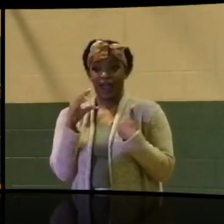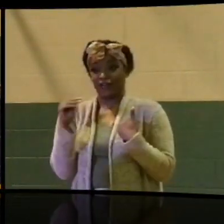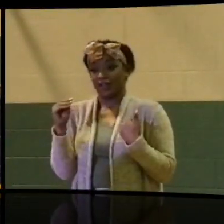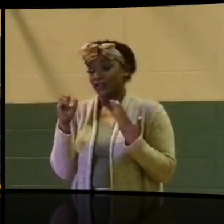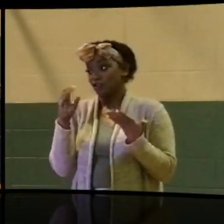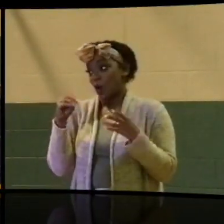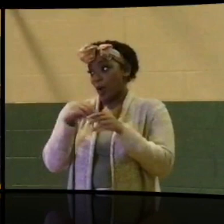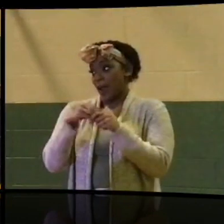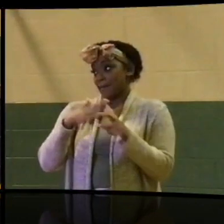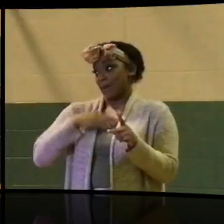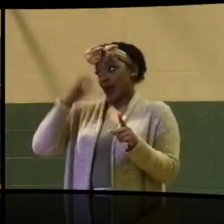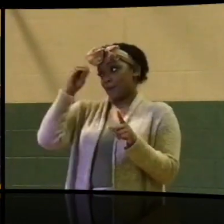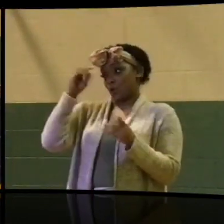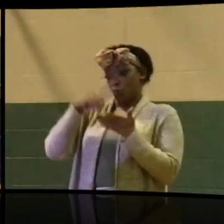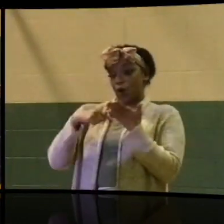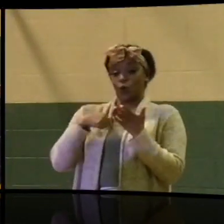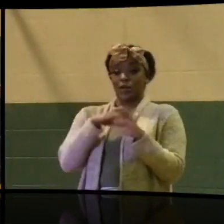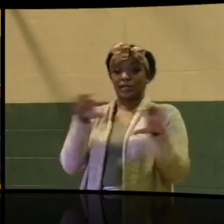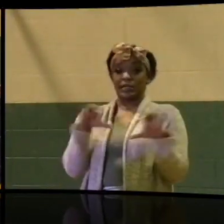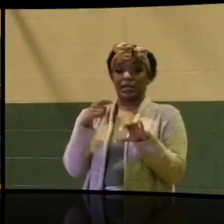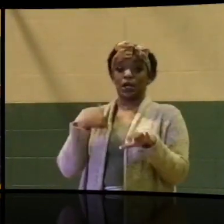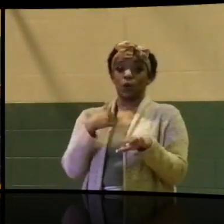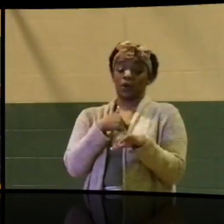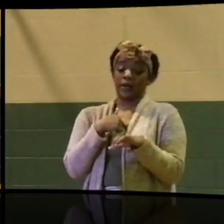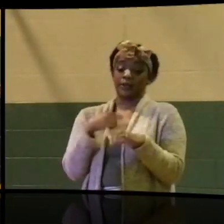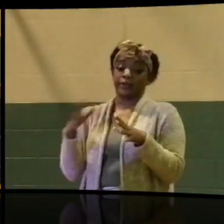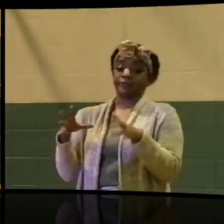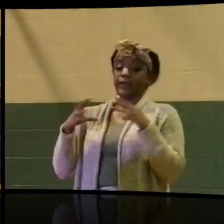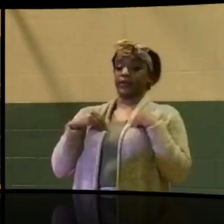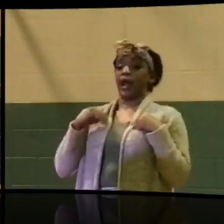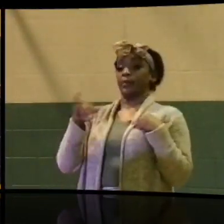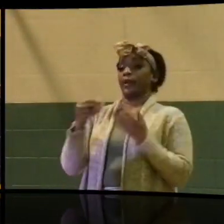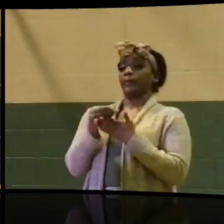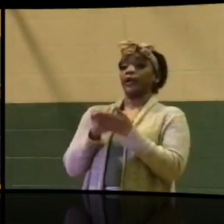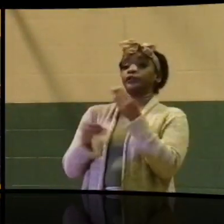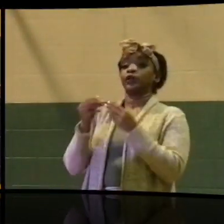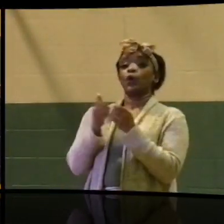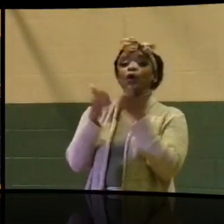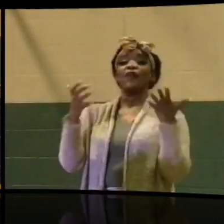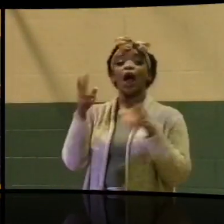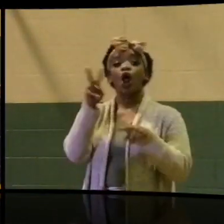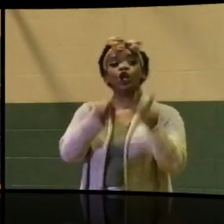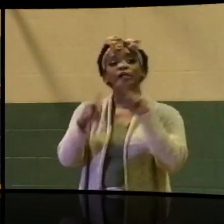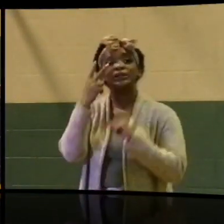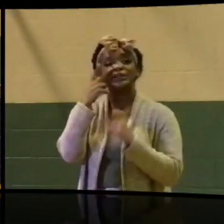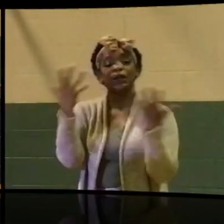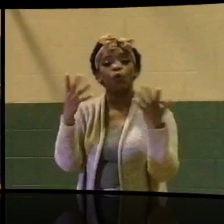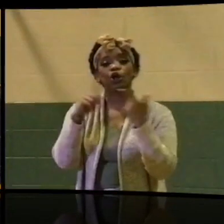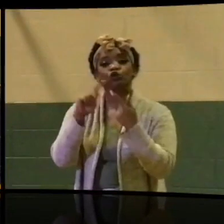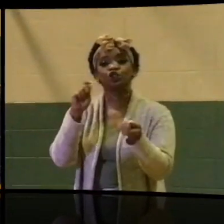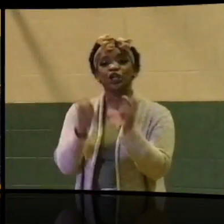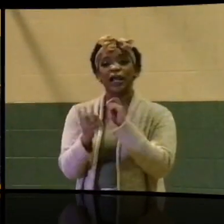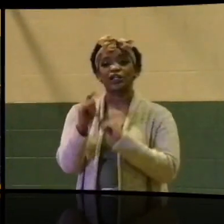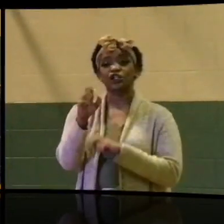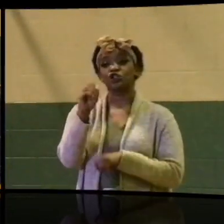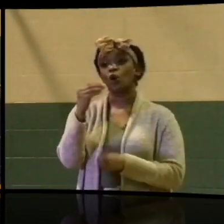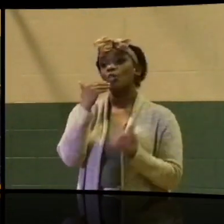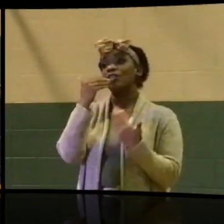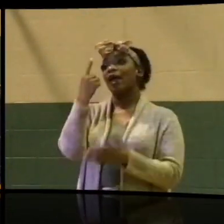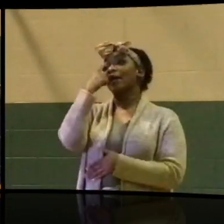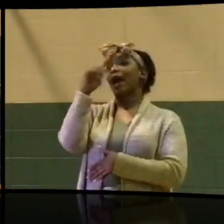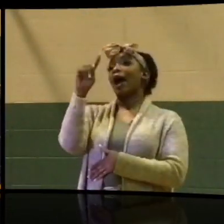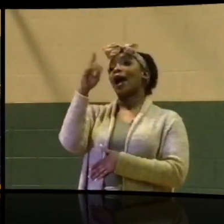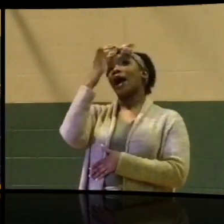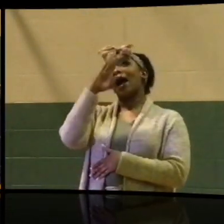in my opinion, what we did is we adopted a budget without looking to see what we could do to change it. So thank God for the $24 million fund